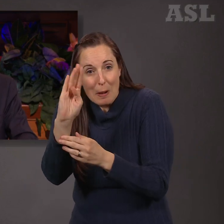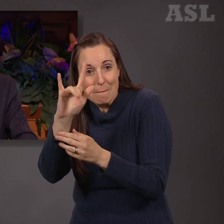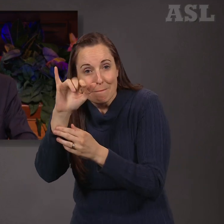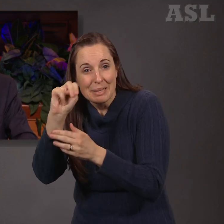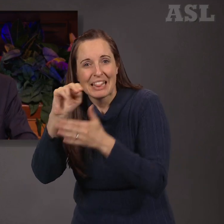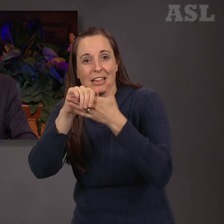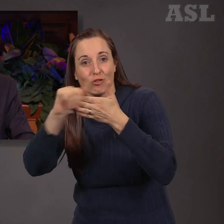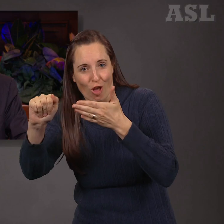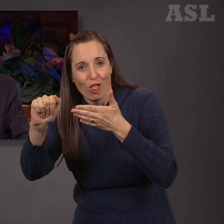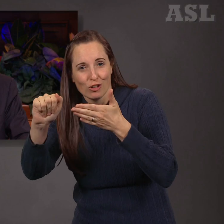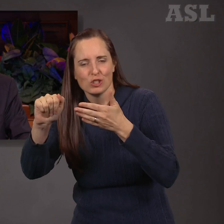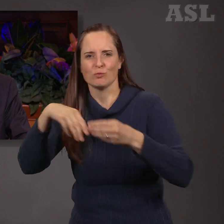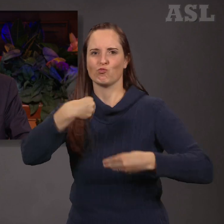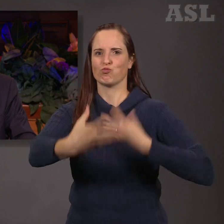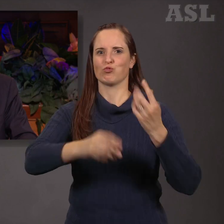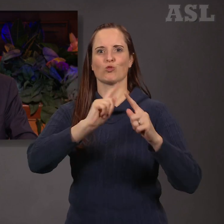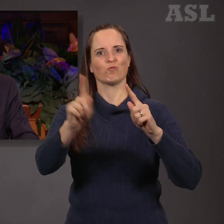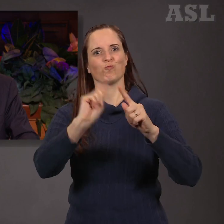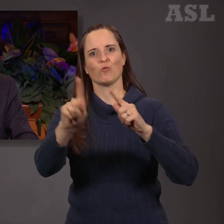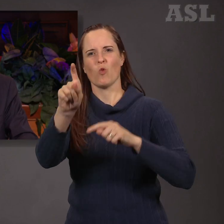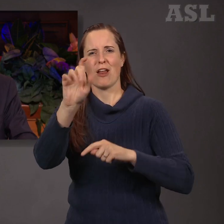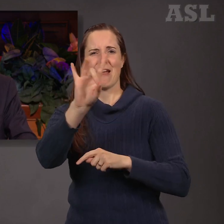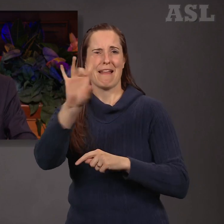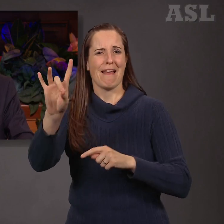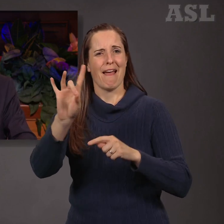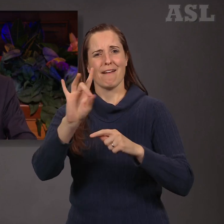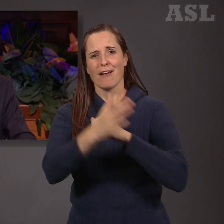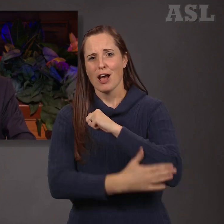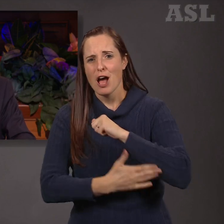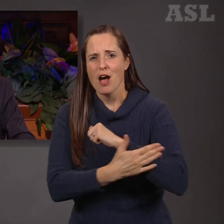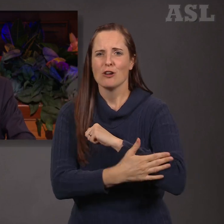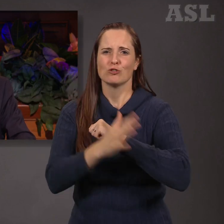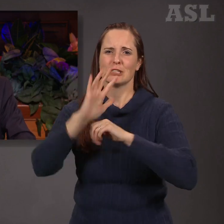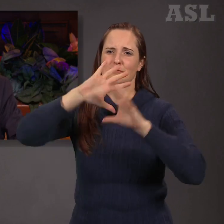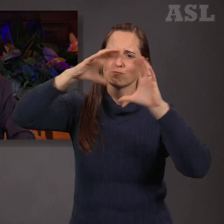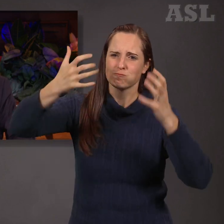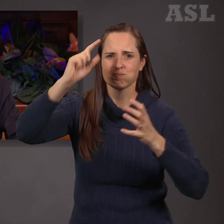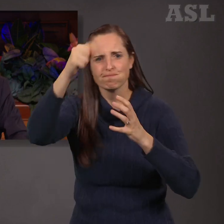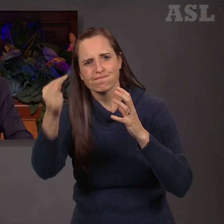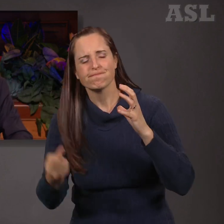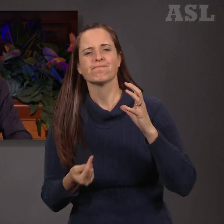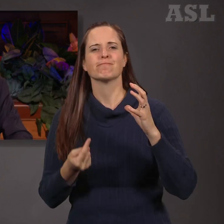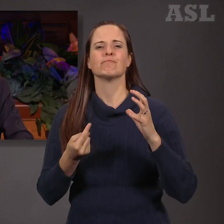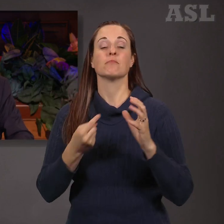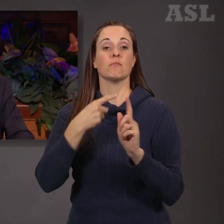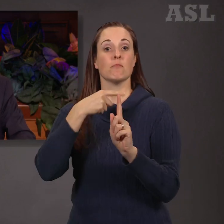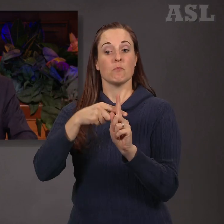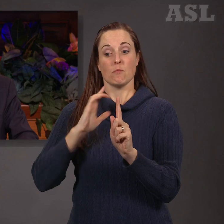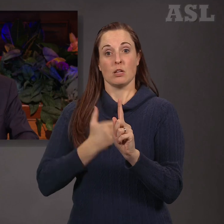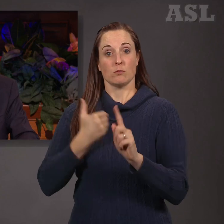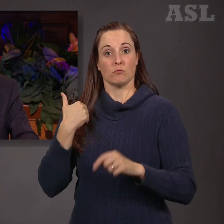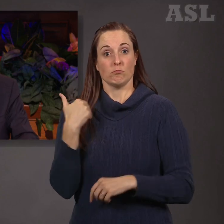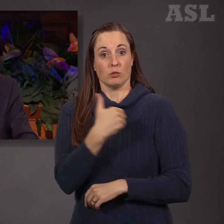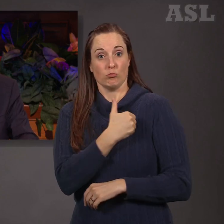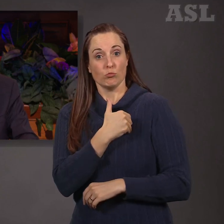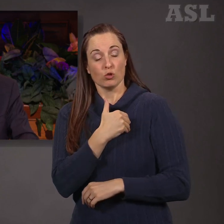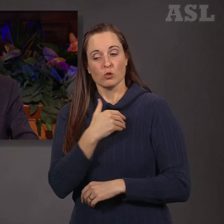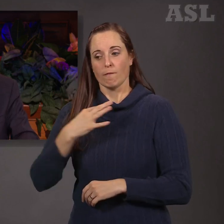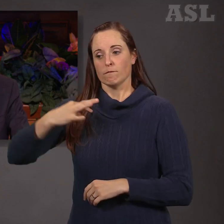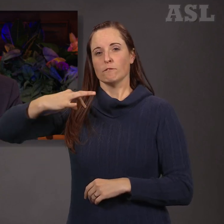million, almost a billion dollars. In addition, our members volunteered over 6